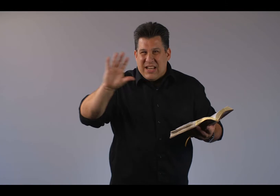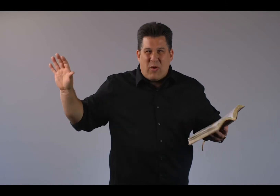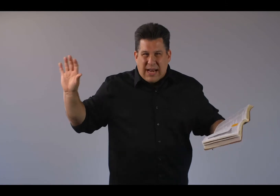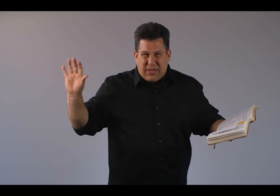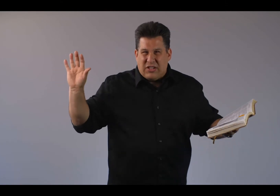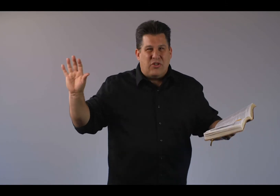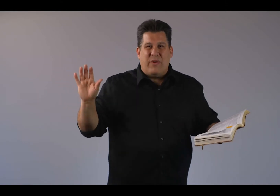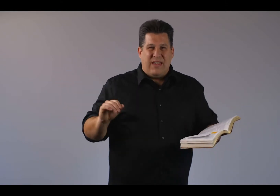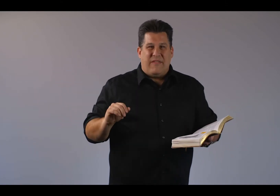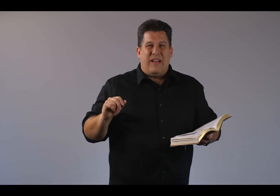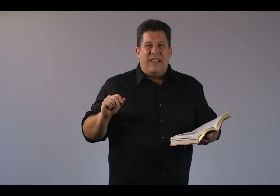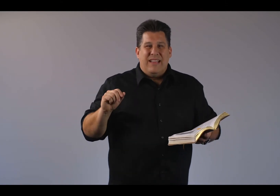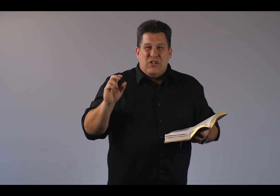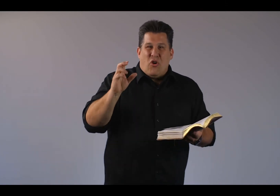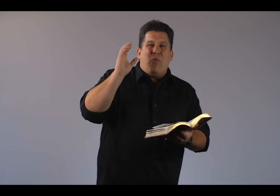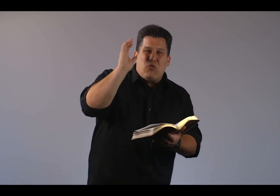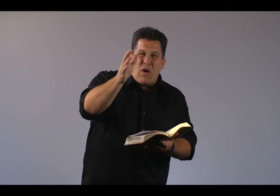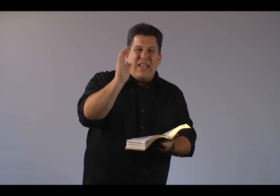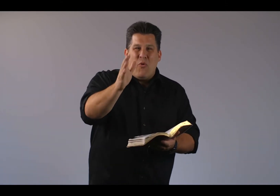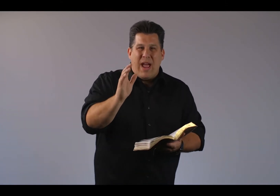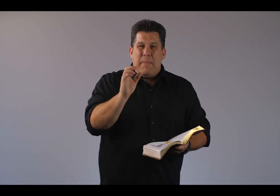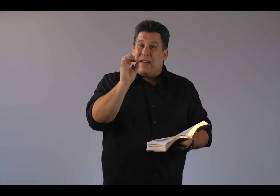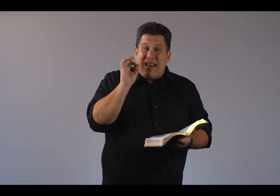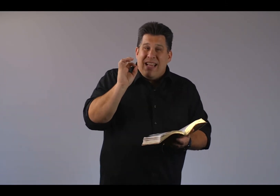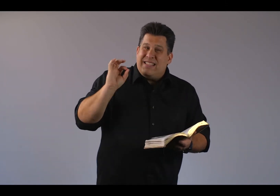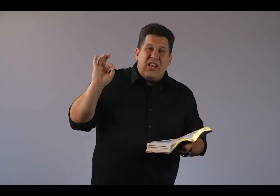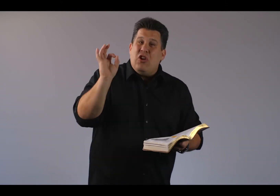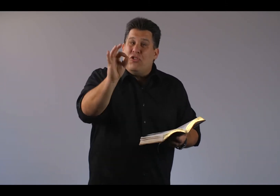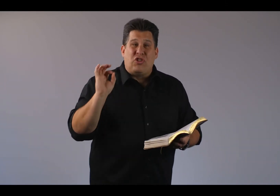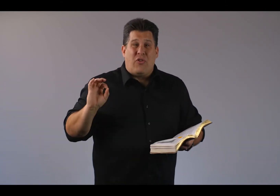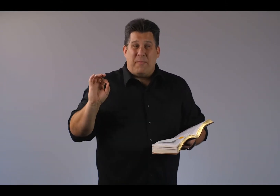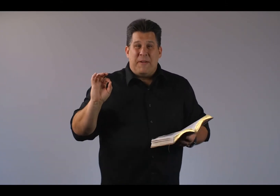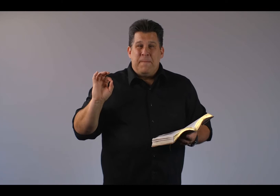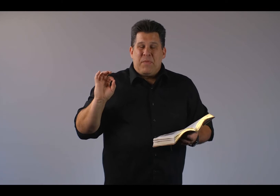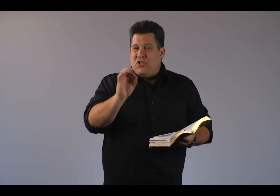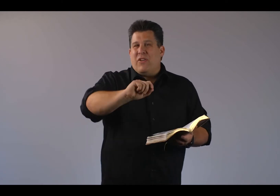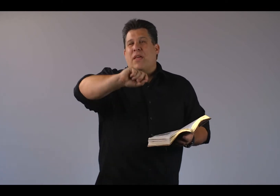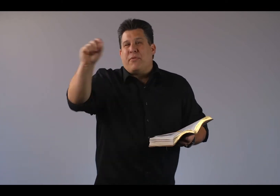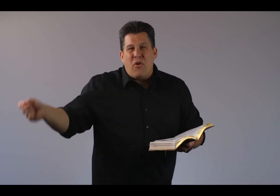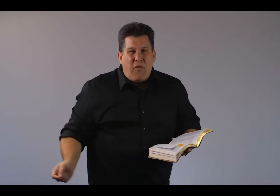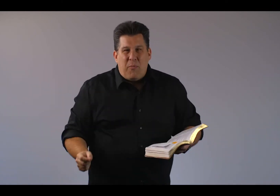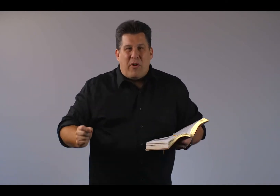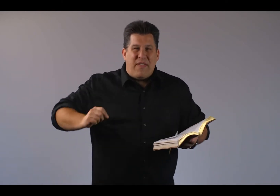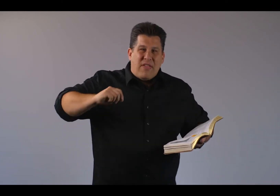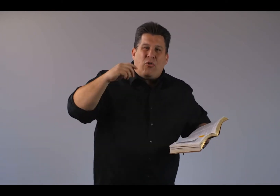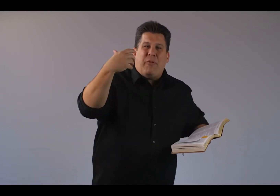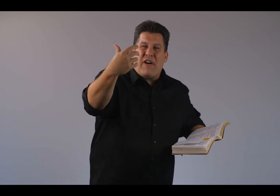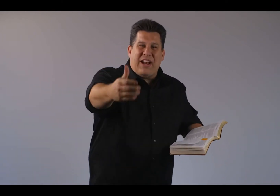didn't want anything to do with Nineveh. Jonah was running away, but God sent a huge storm. And Jonah got thrown overboard. And then the Lord provided